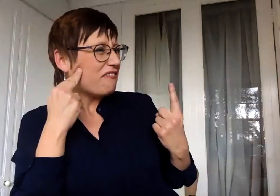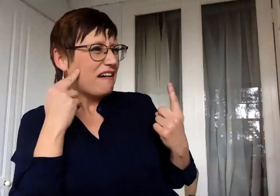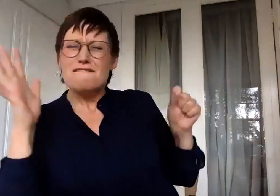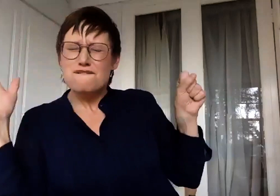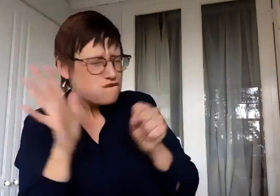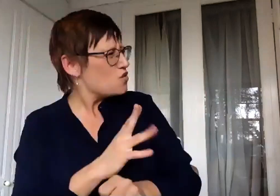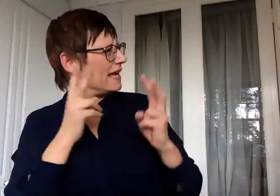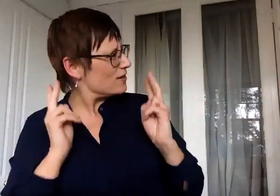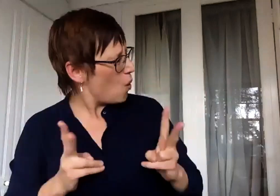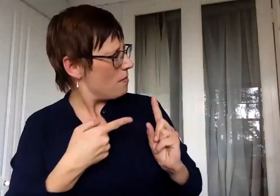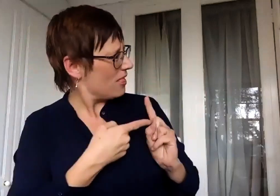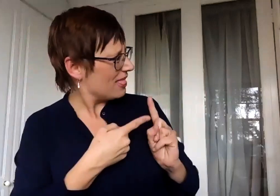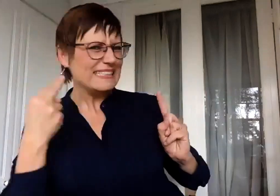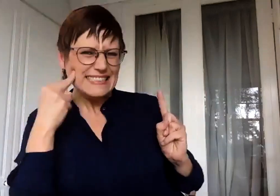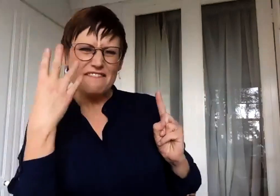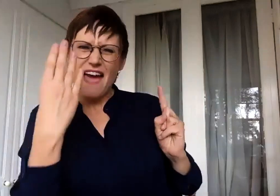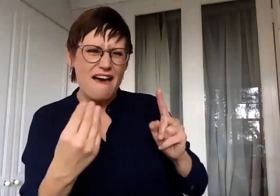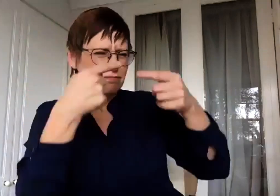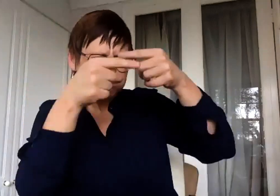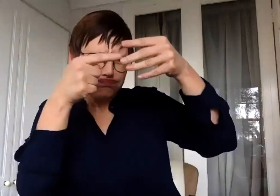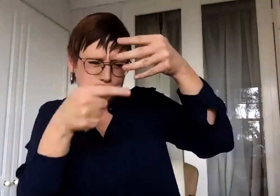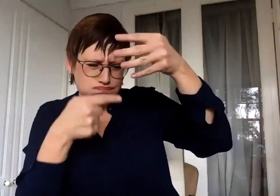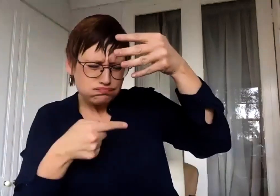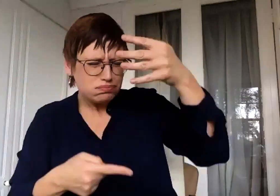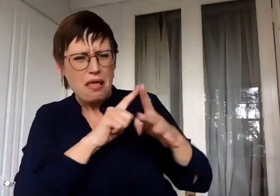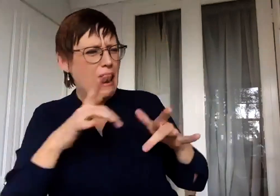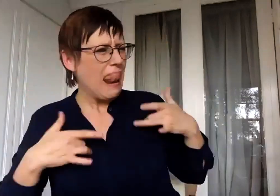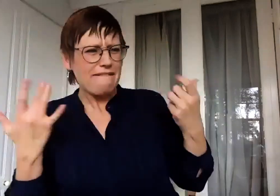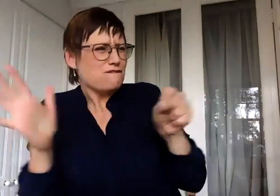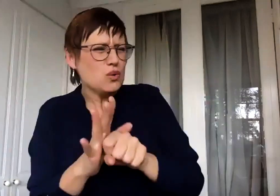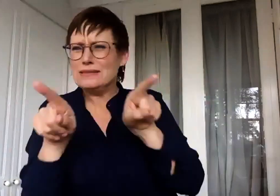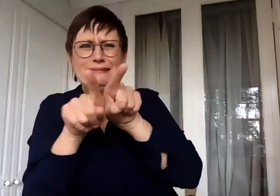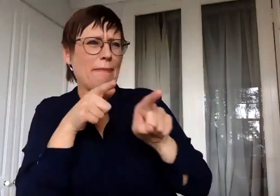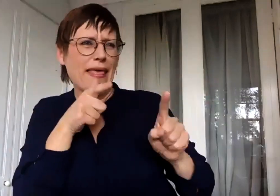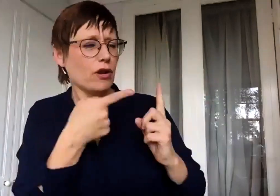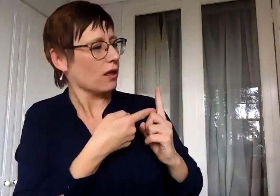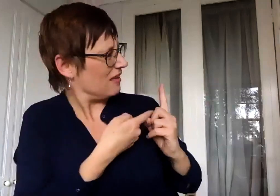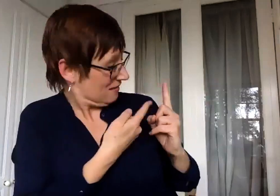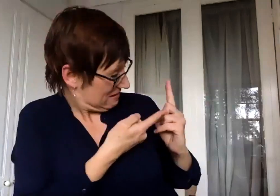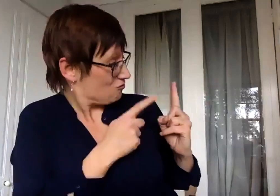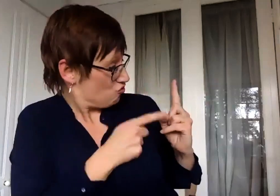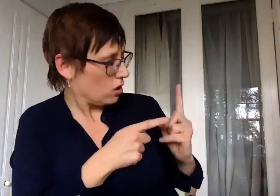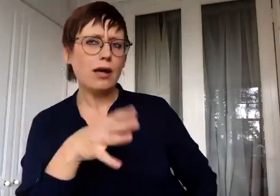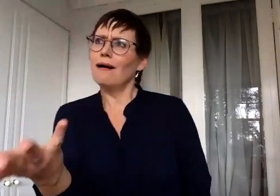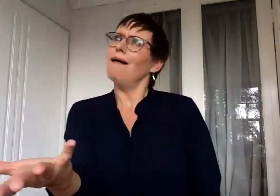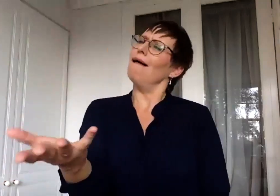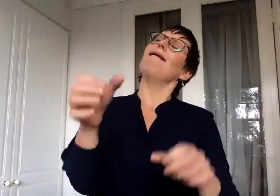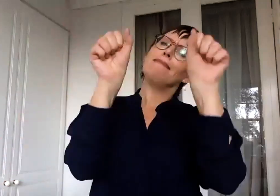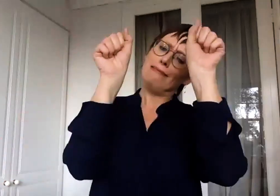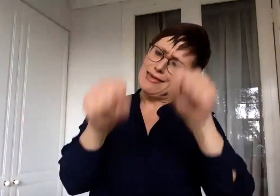social life as the rest of us, which obviously is profoundly just false. I've been in the deaf world now